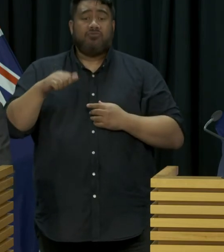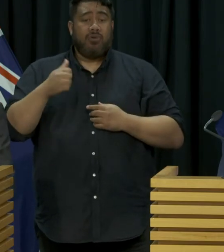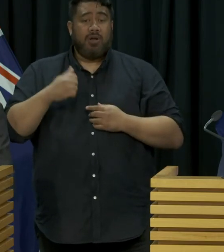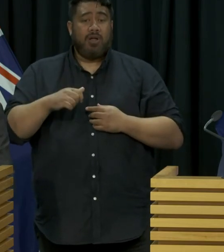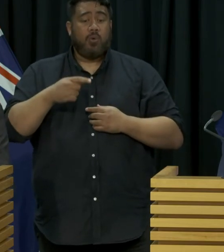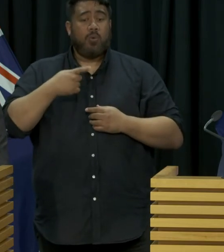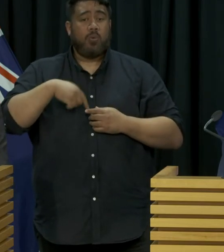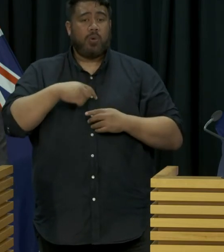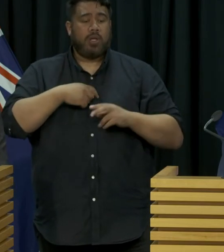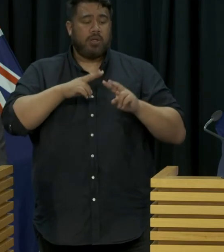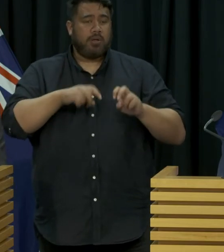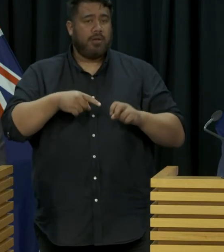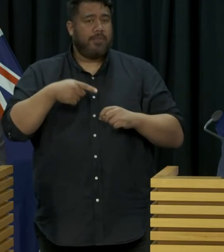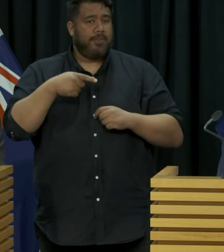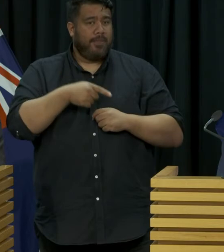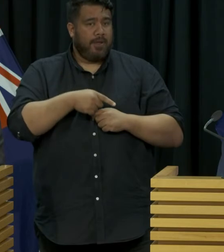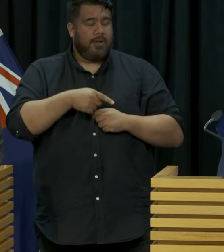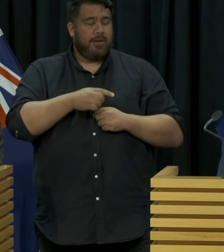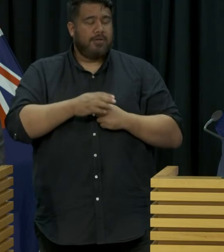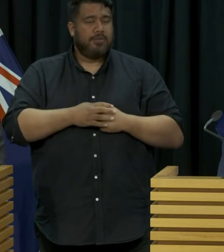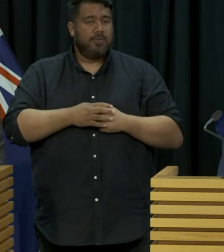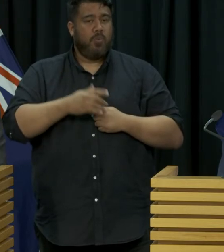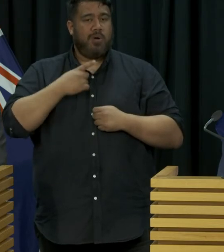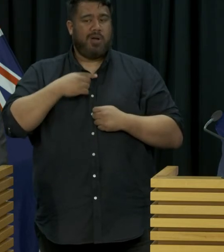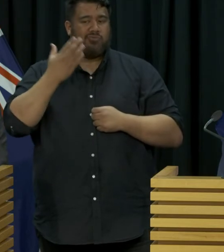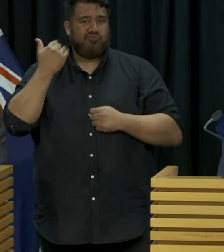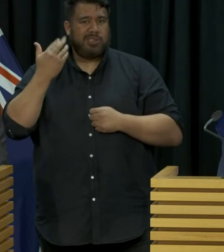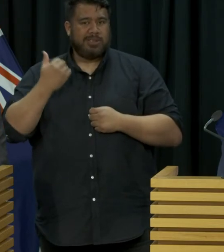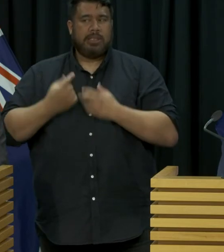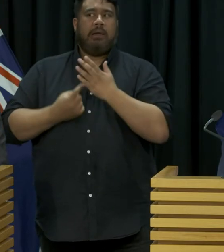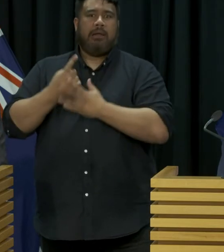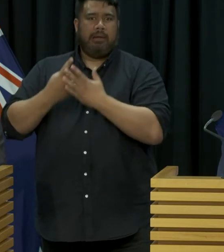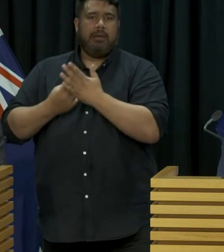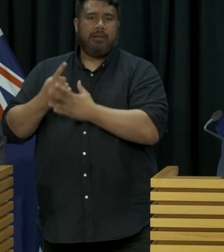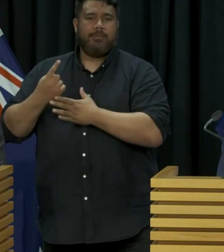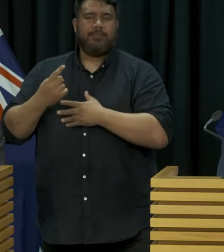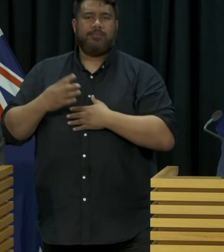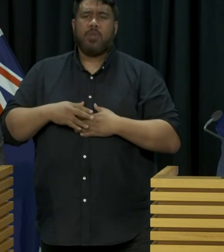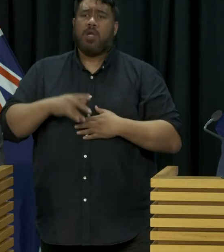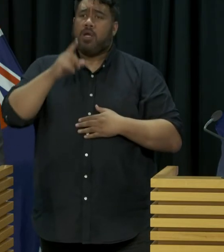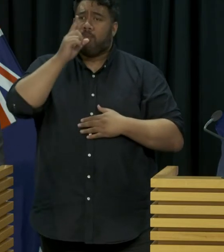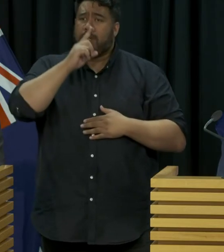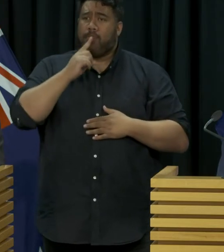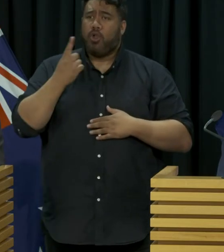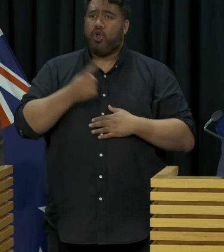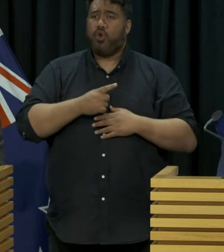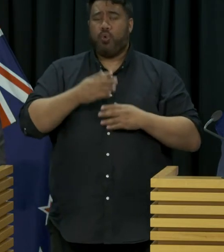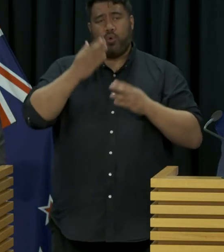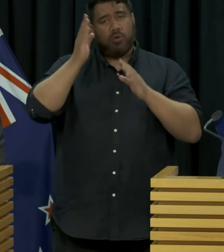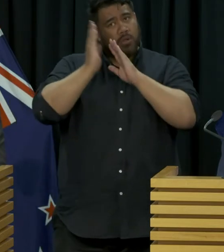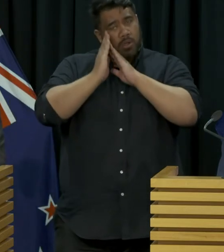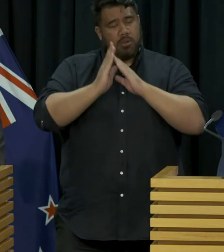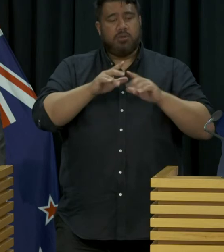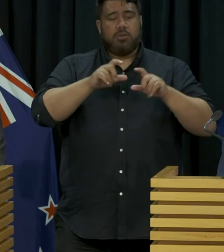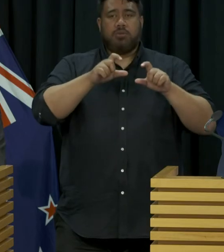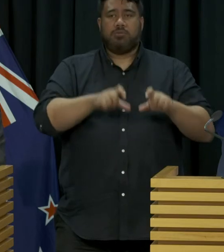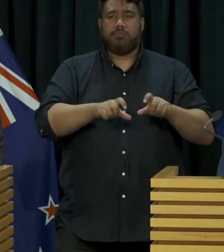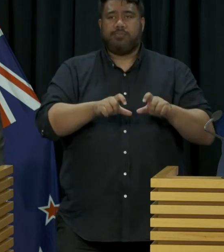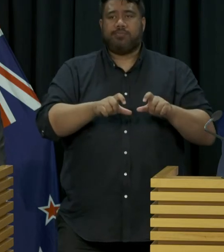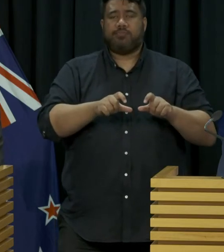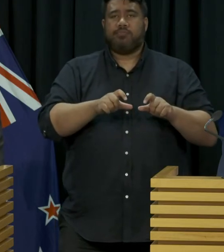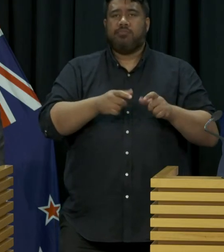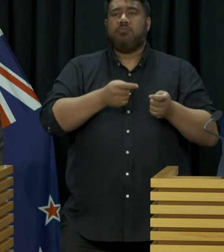in the last few days as a result of the most recent issues we've been dealing with. Those who are staying in managed isolation, so who are stopping